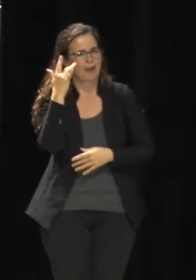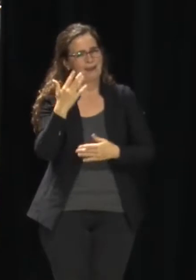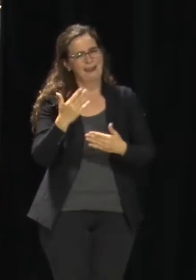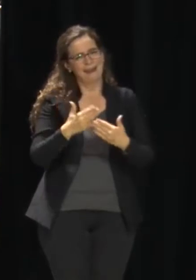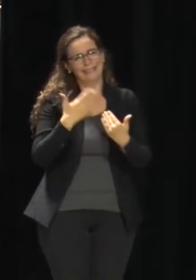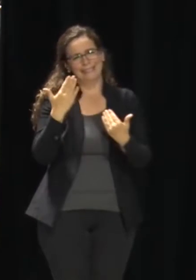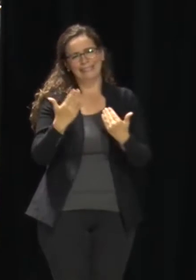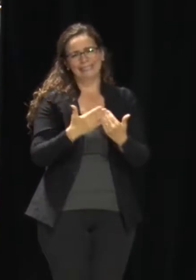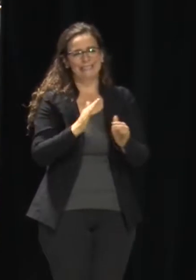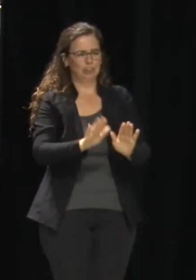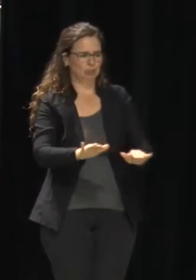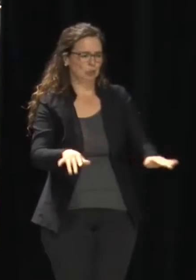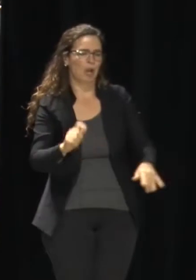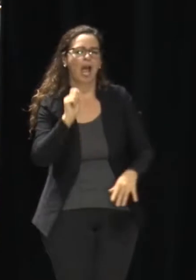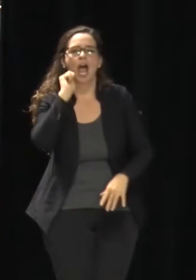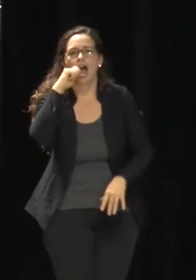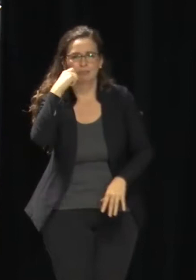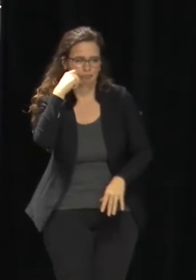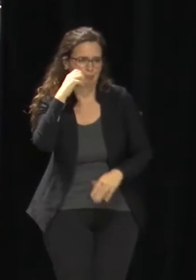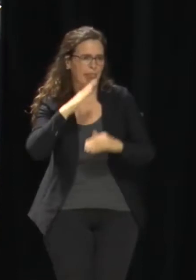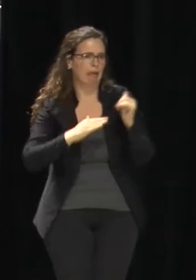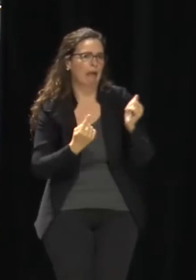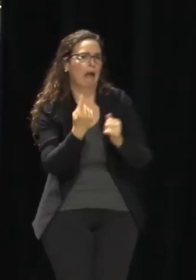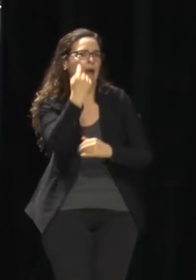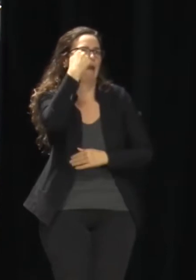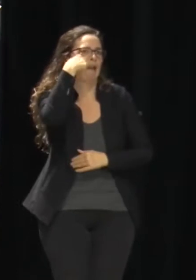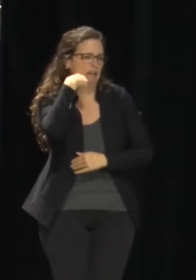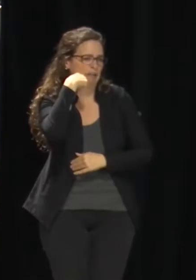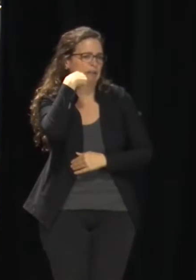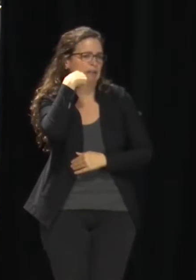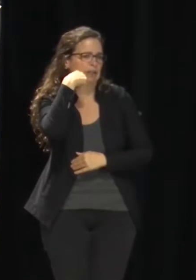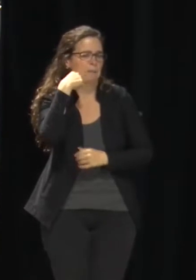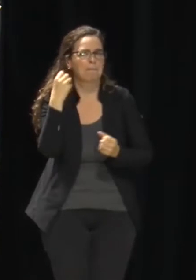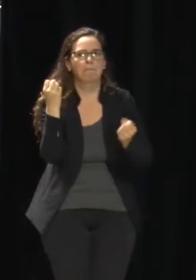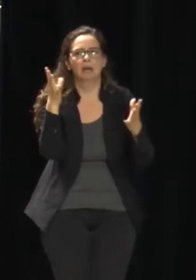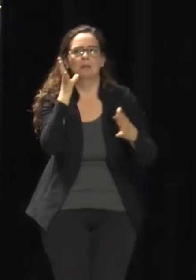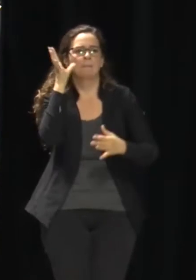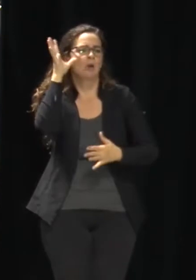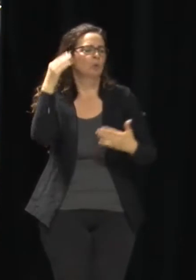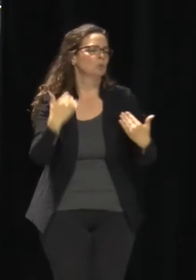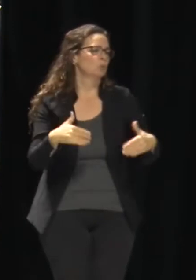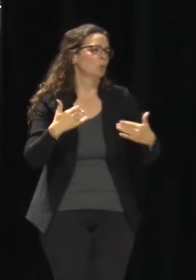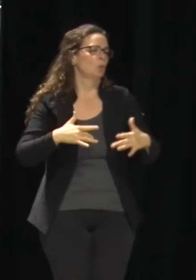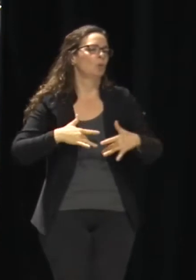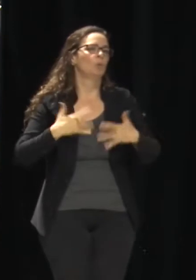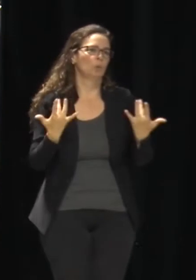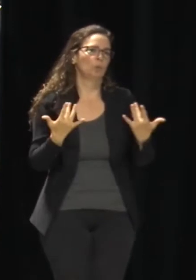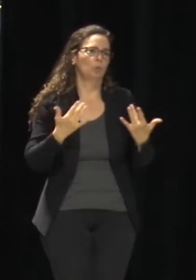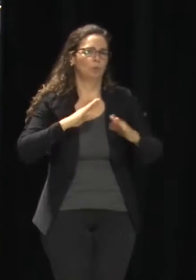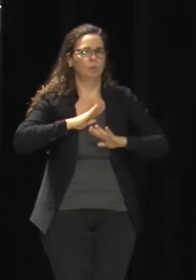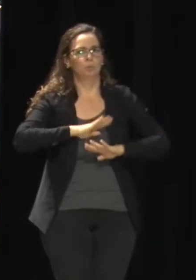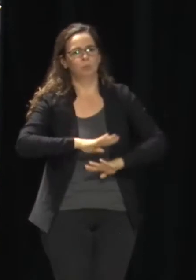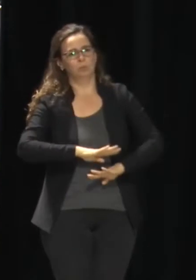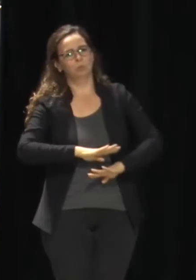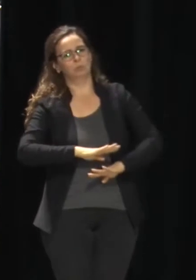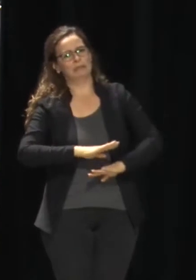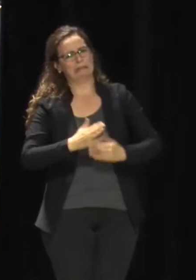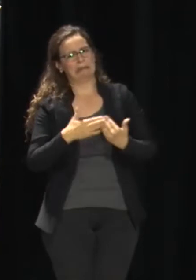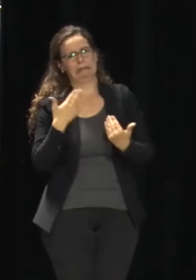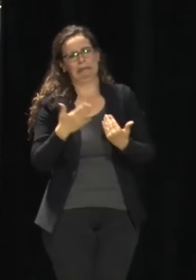in. And because of that, we're receiving lots of calls. You could get a diagnostic test done